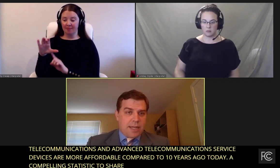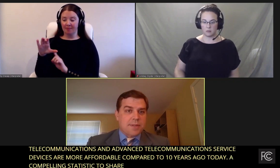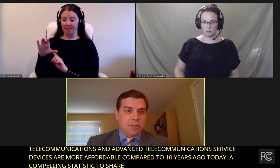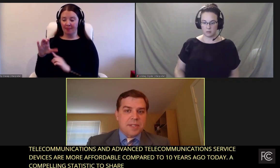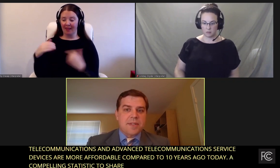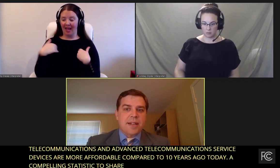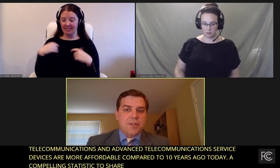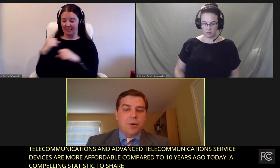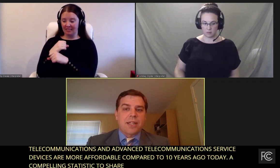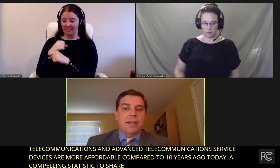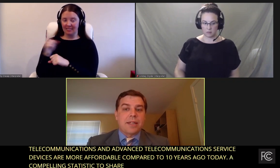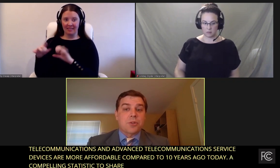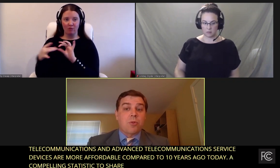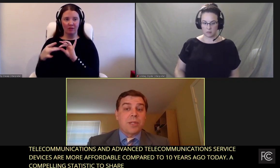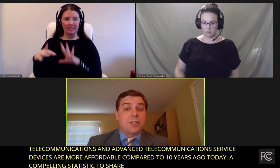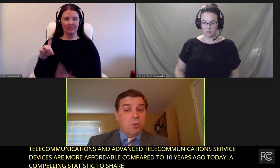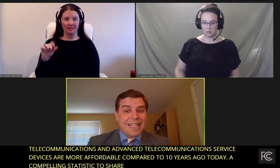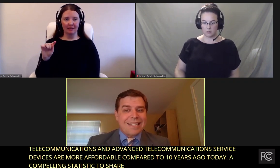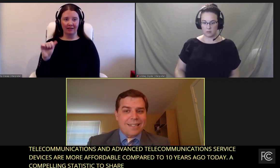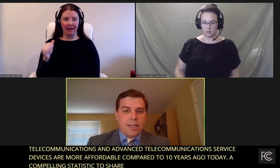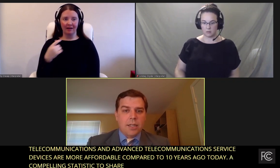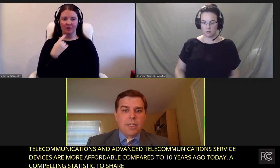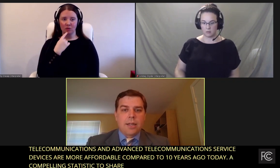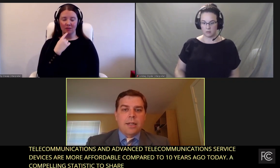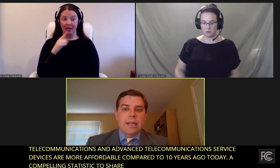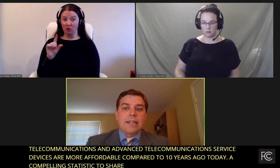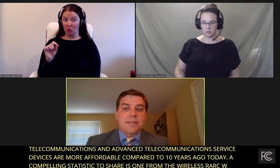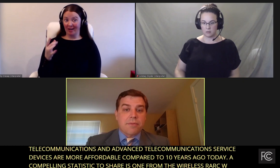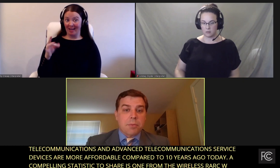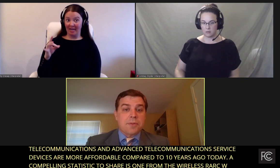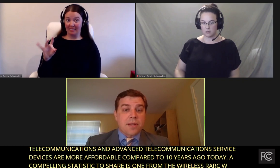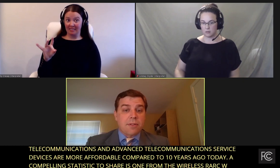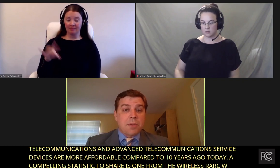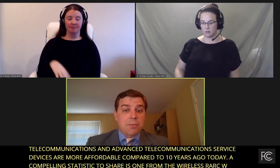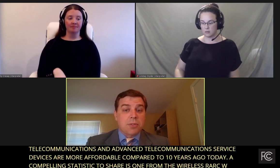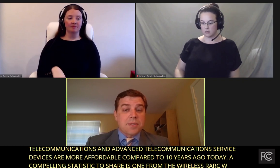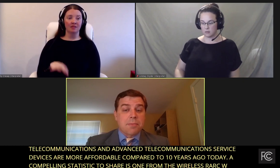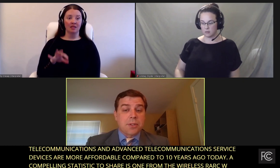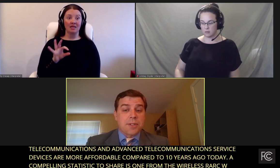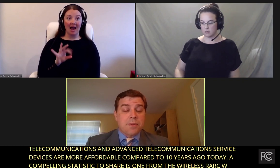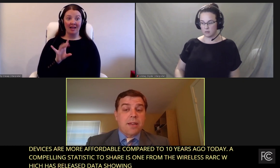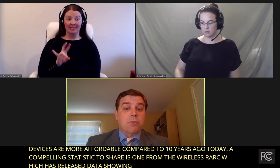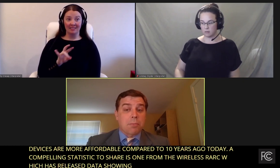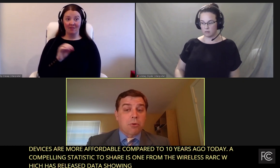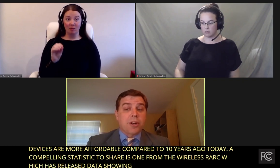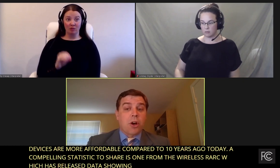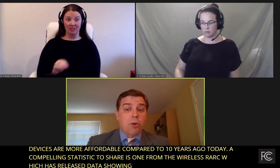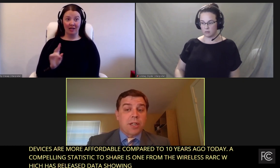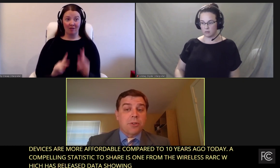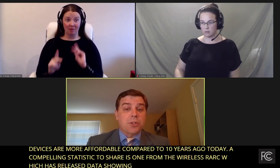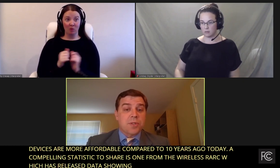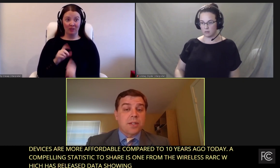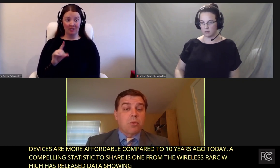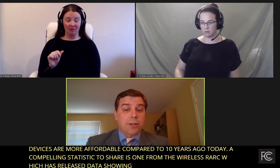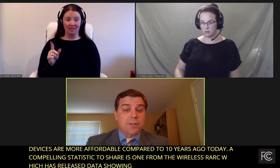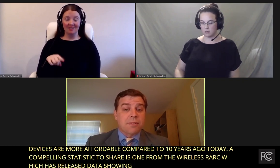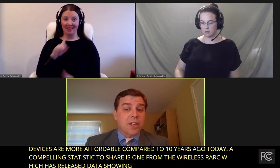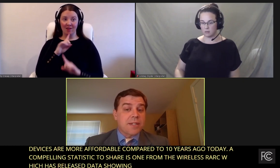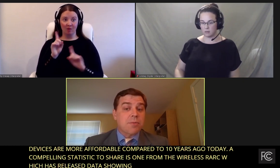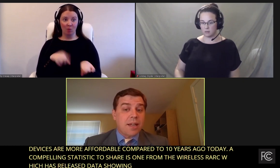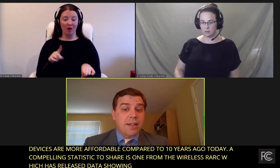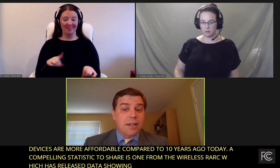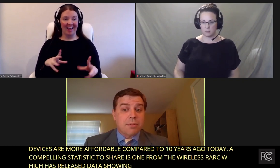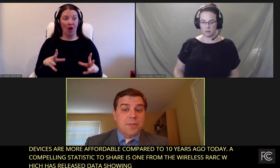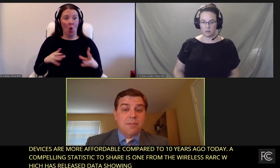has has released data showing that in 2018 97% of people with disabilities reported owning or using a